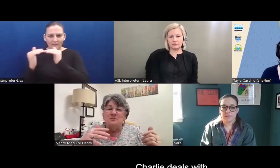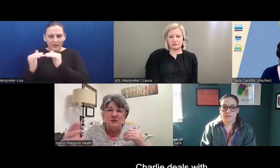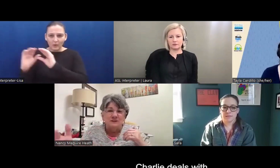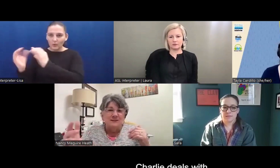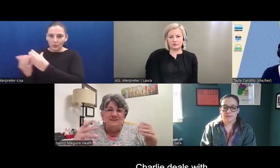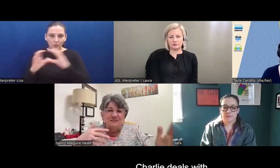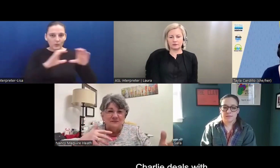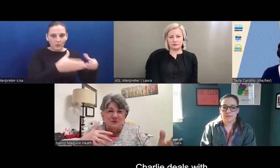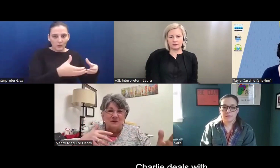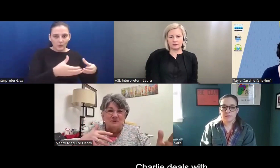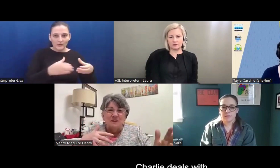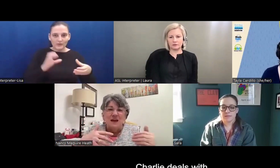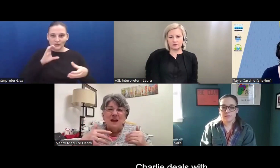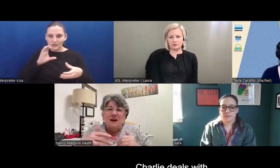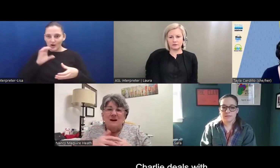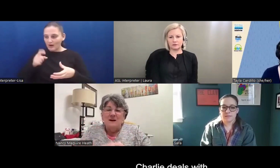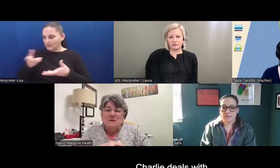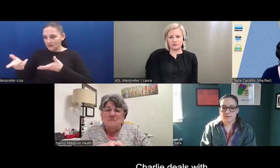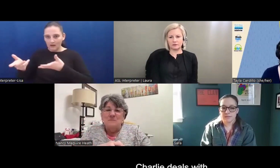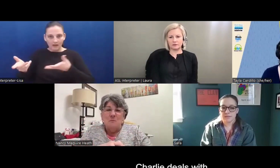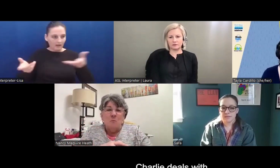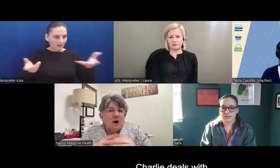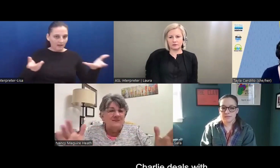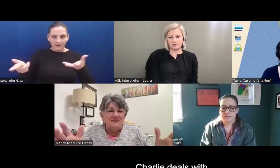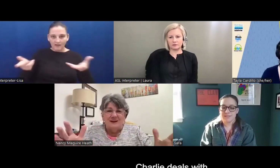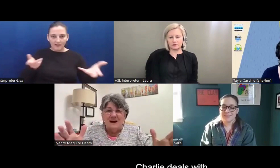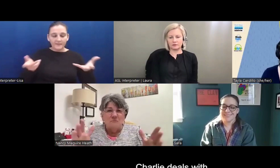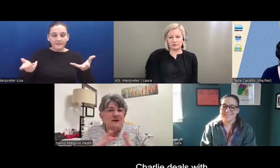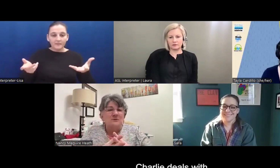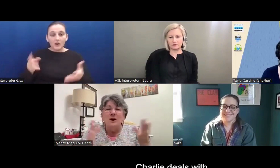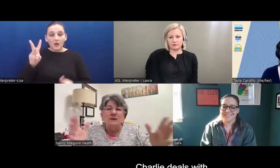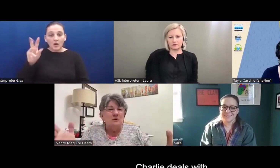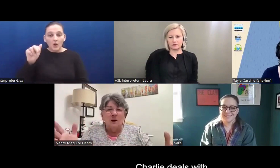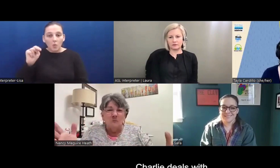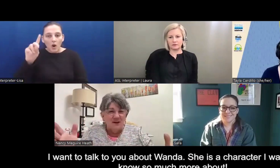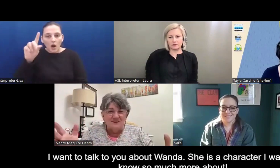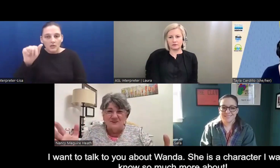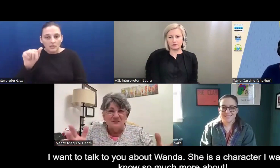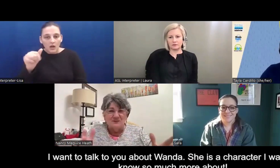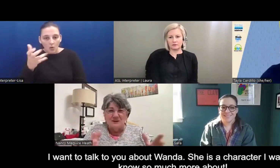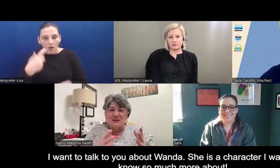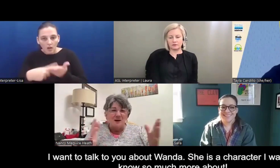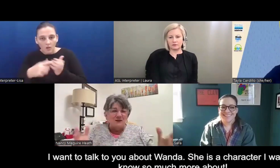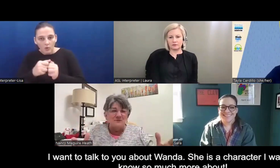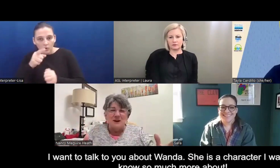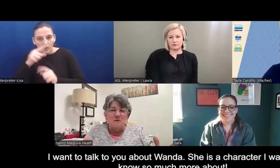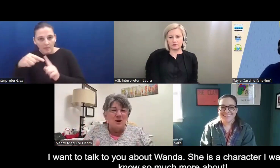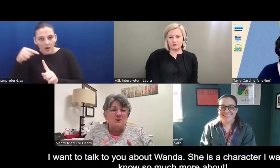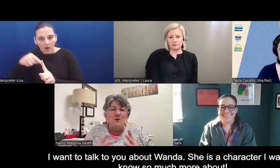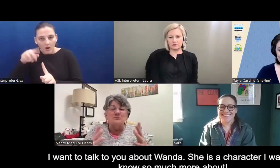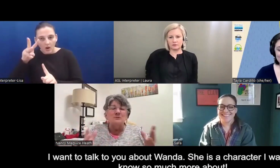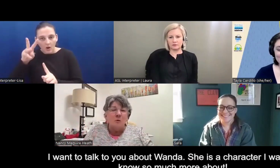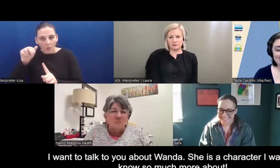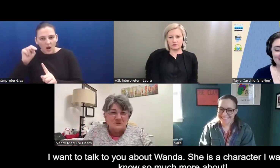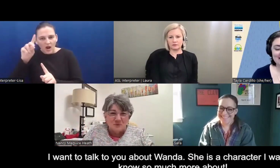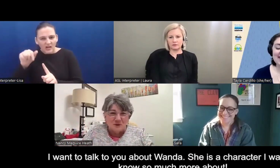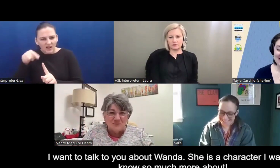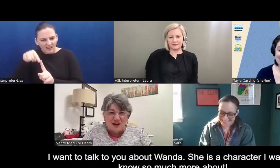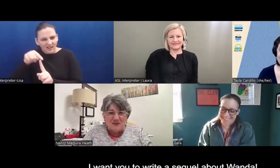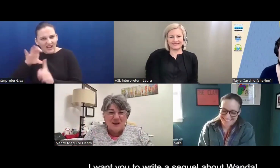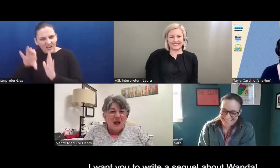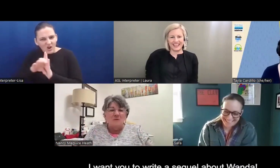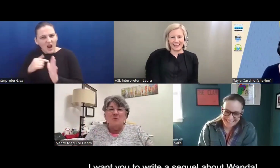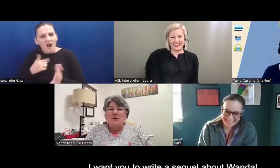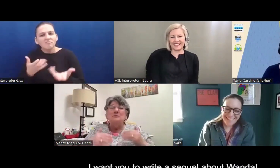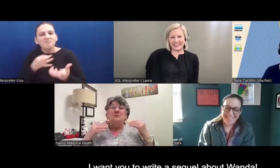Charlie deals with. Wanda, I want to talk to you about Wanda. She's a character that I want to know so much more